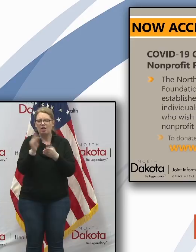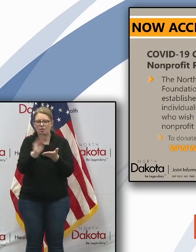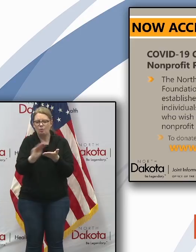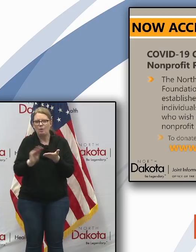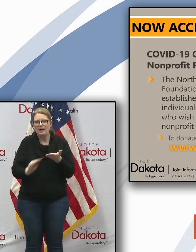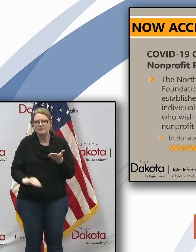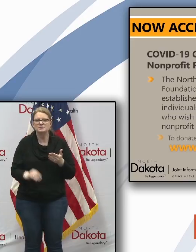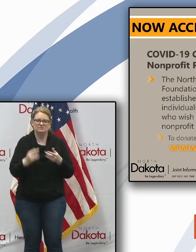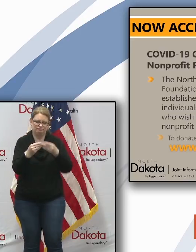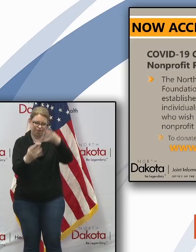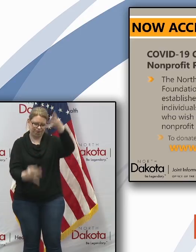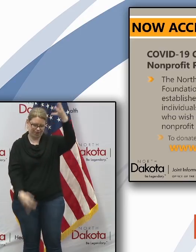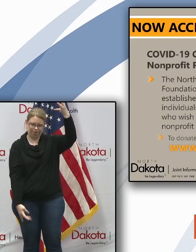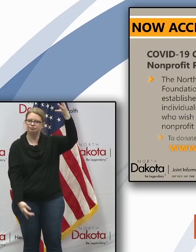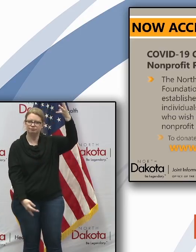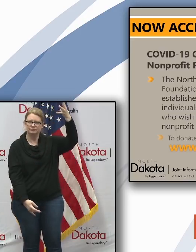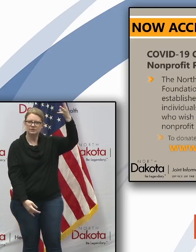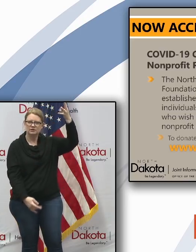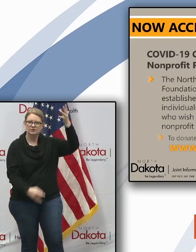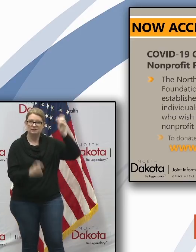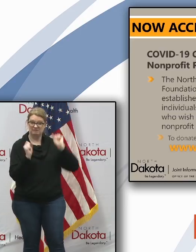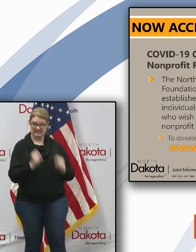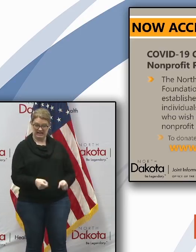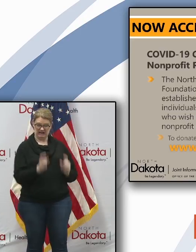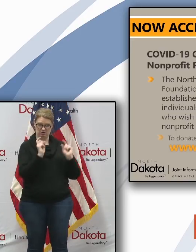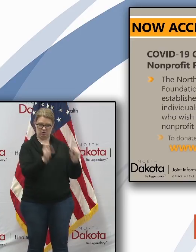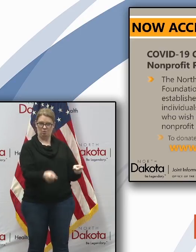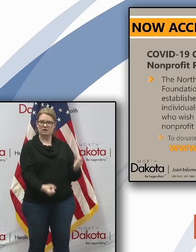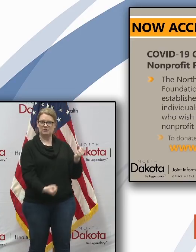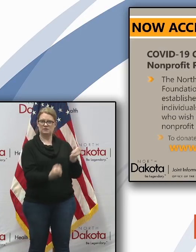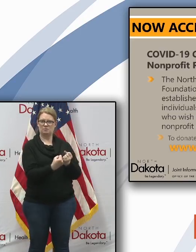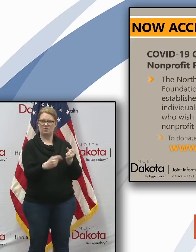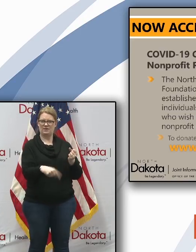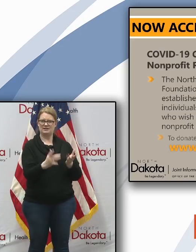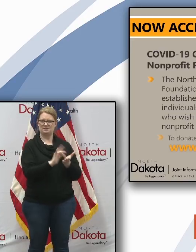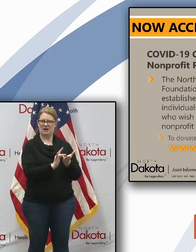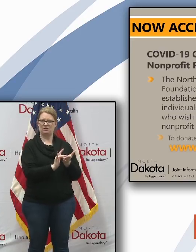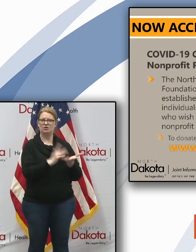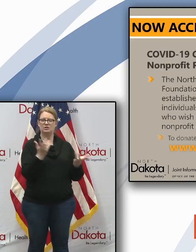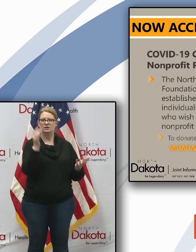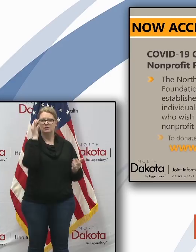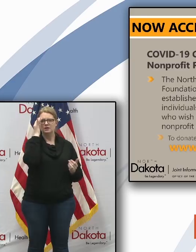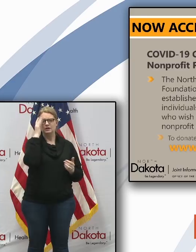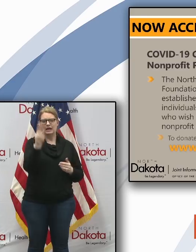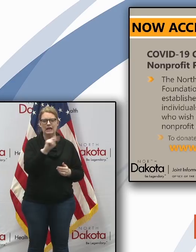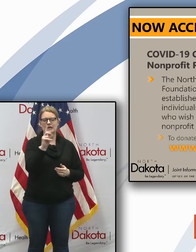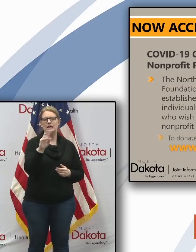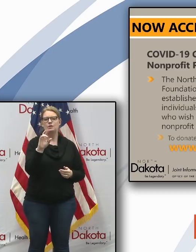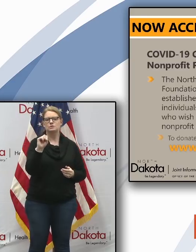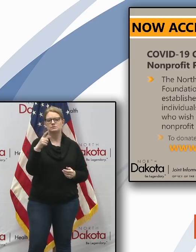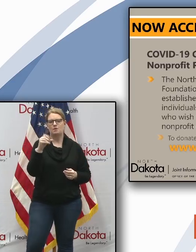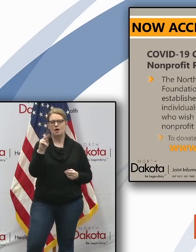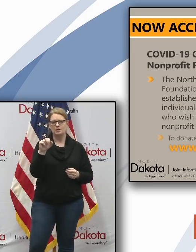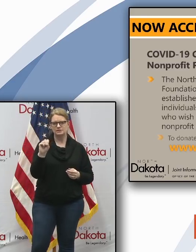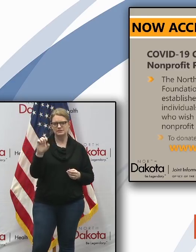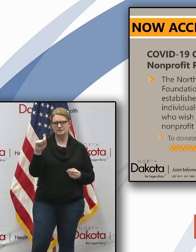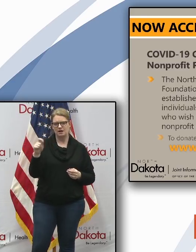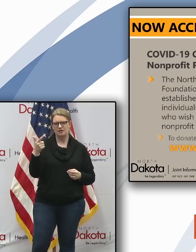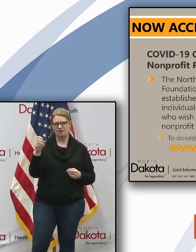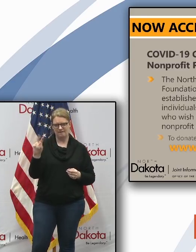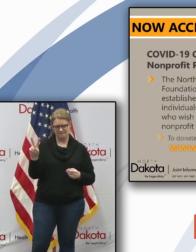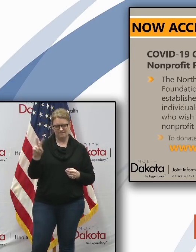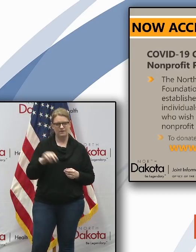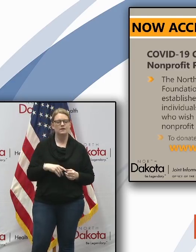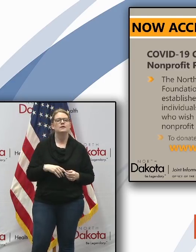a full list of items that can be donated to support our medical efforts can be found at ndresponse.gov